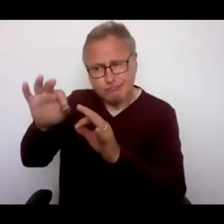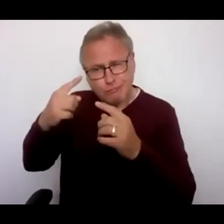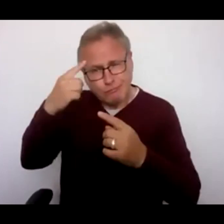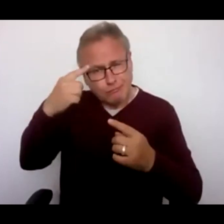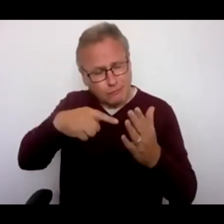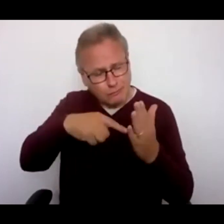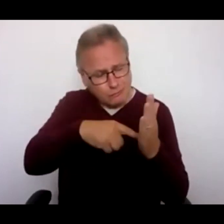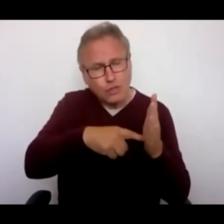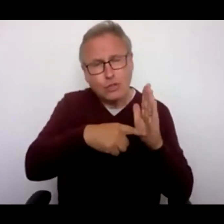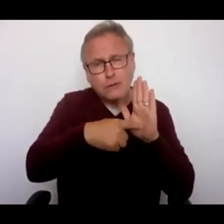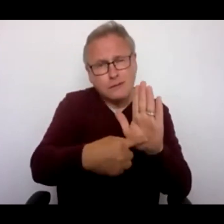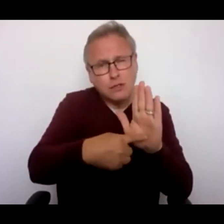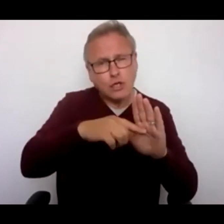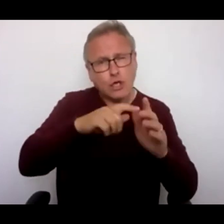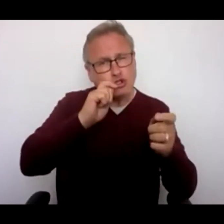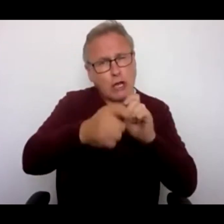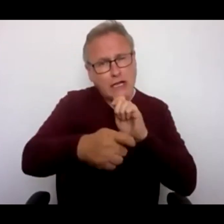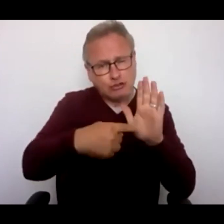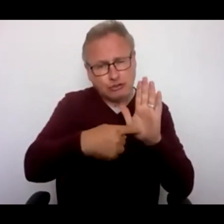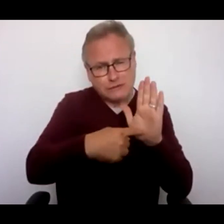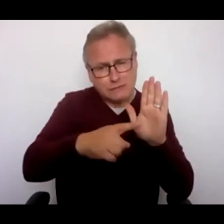they want to make to Bath City Centre.